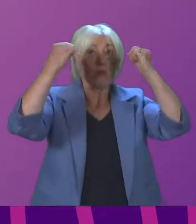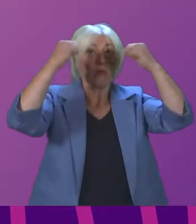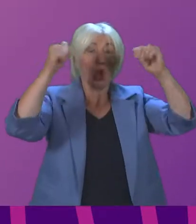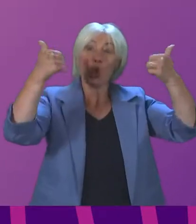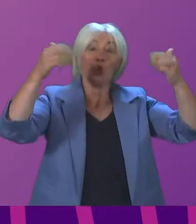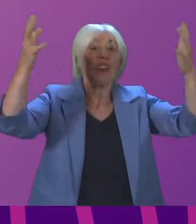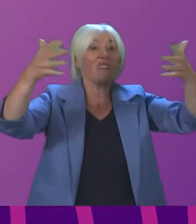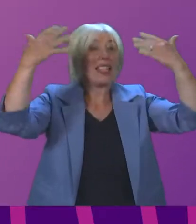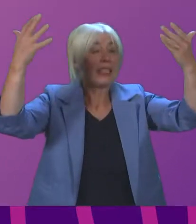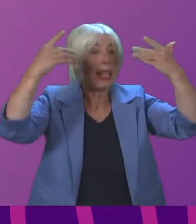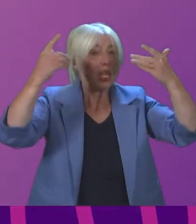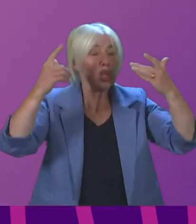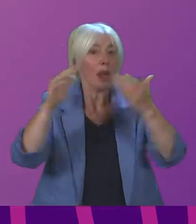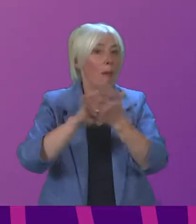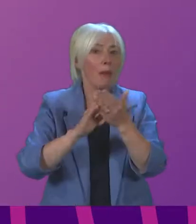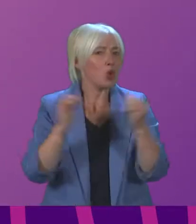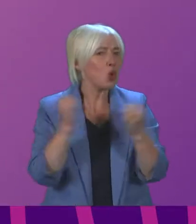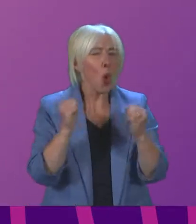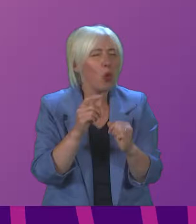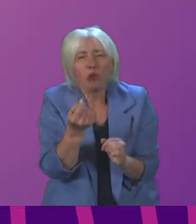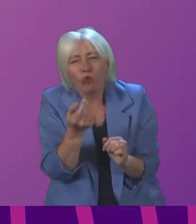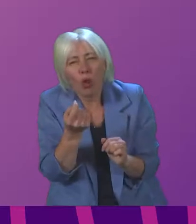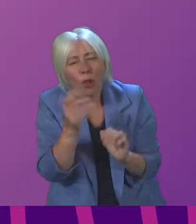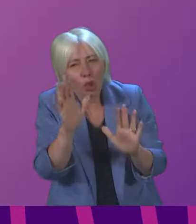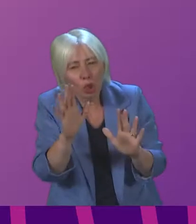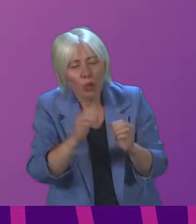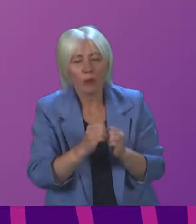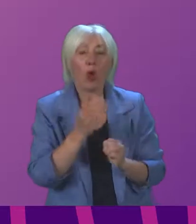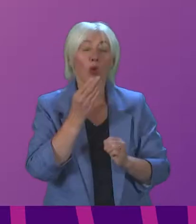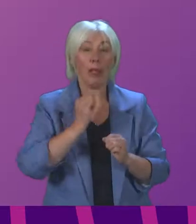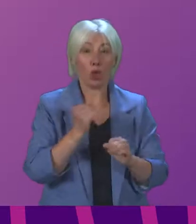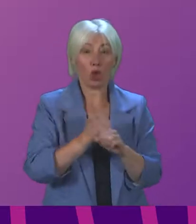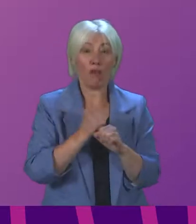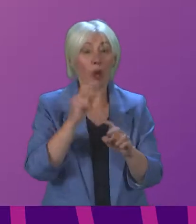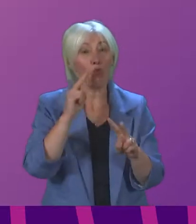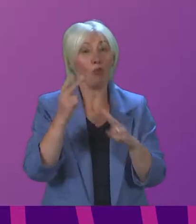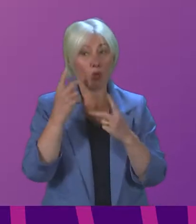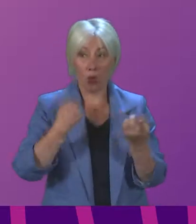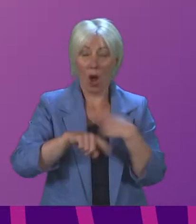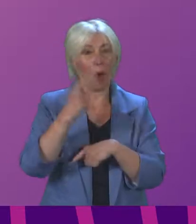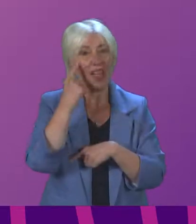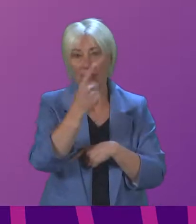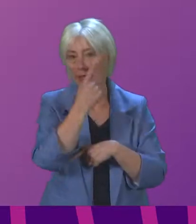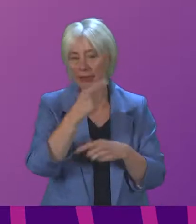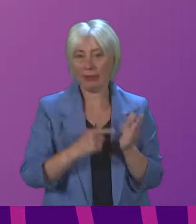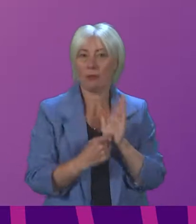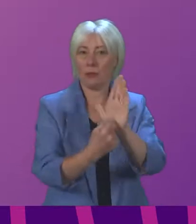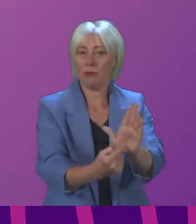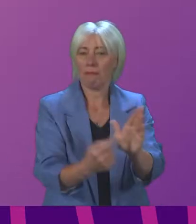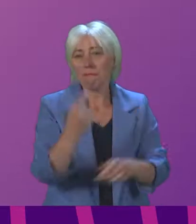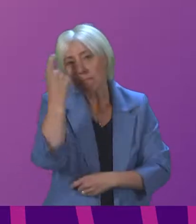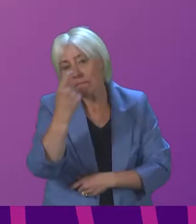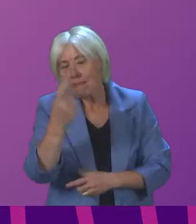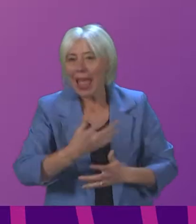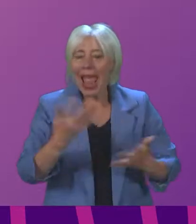simple but effective. I would urge the Scottish Government to review the evidence we have heard and consider any new